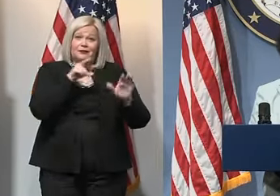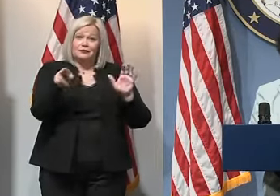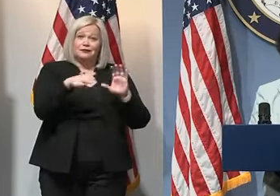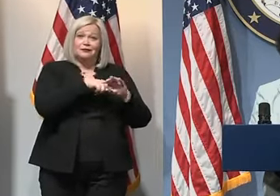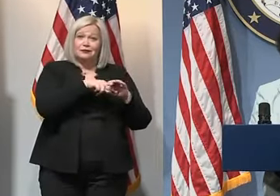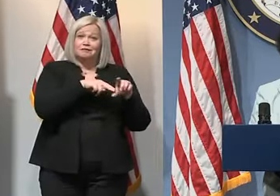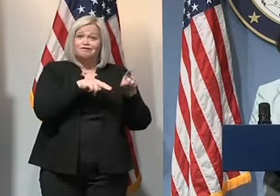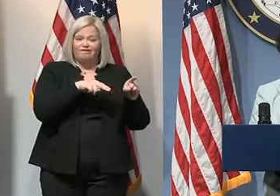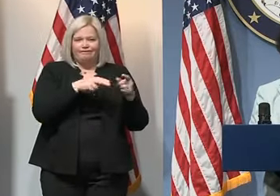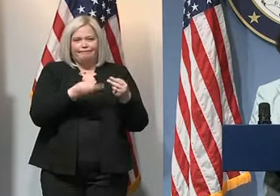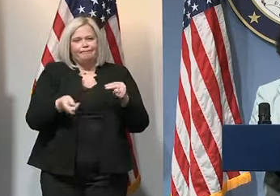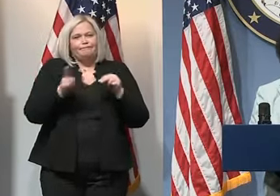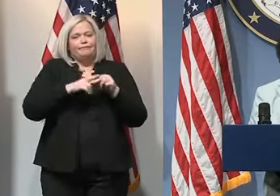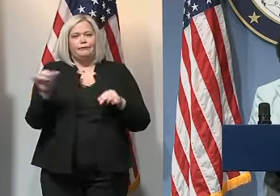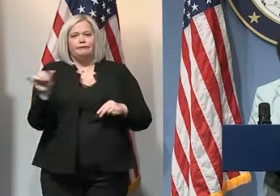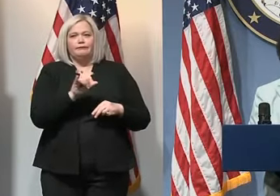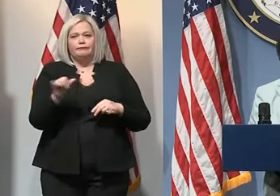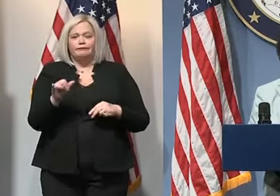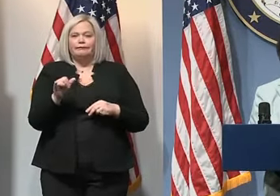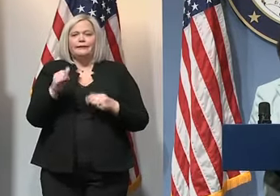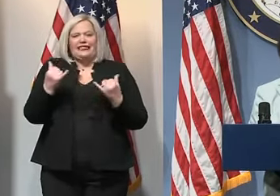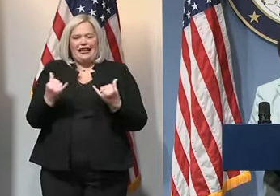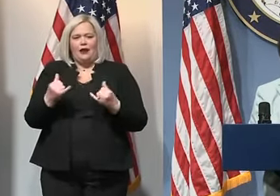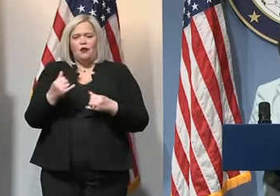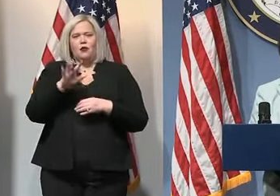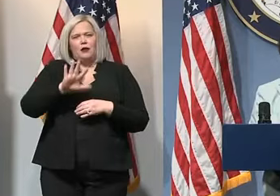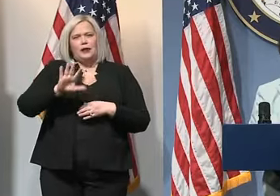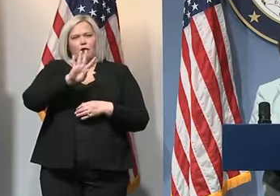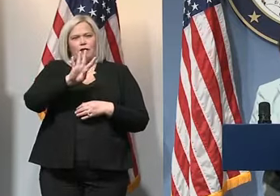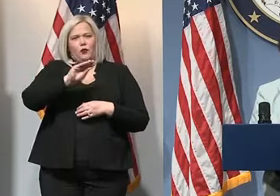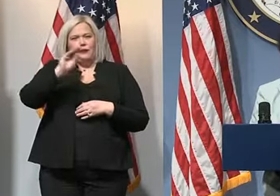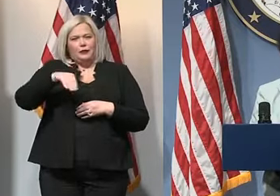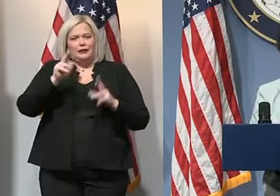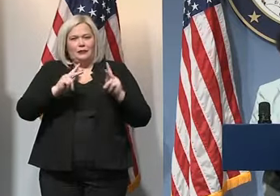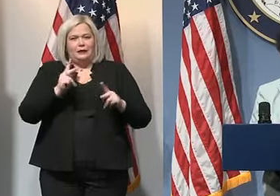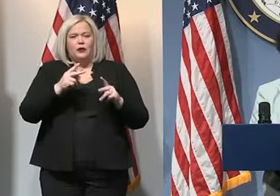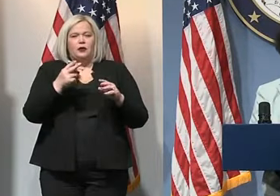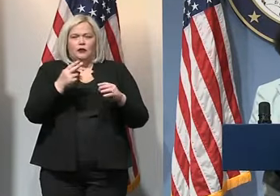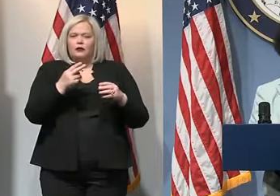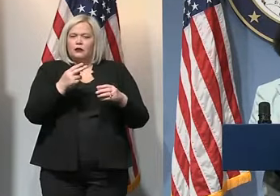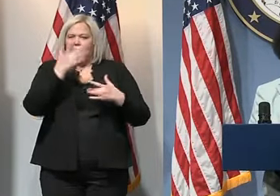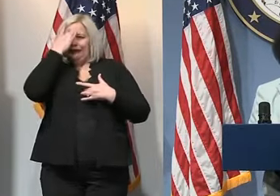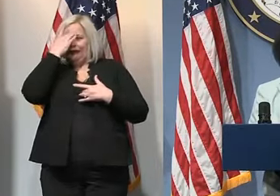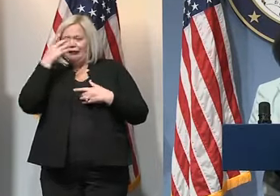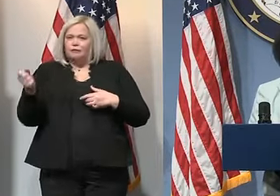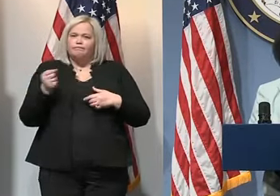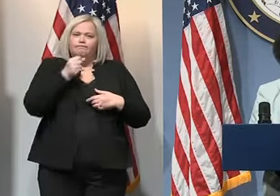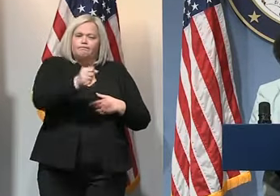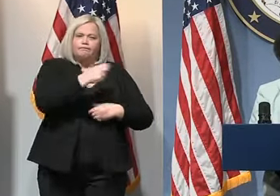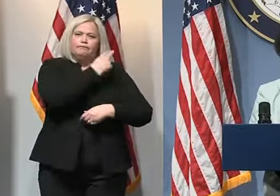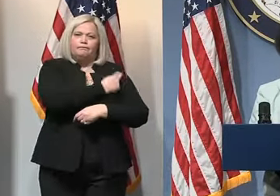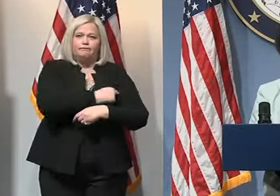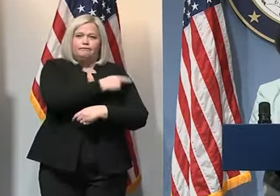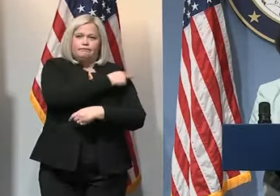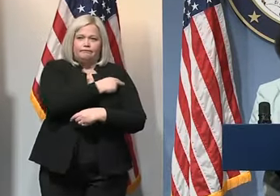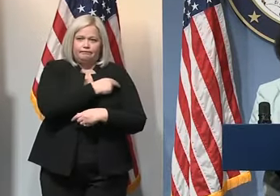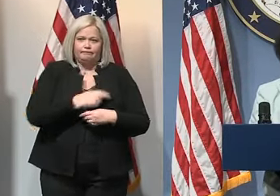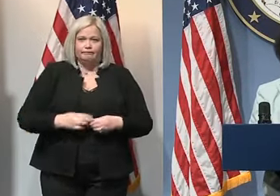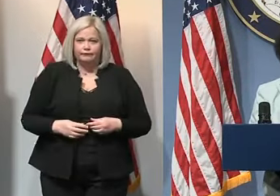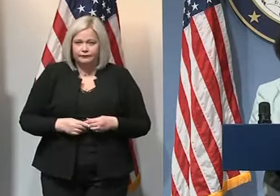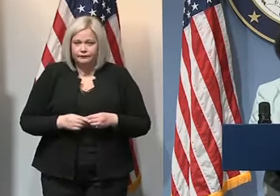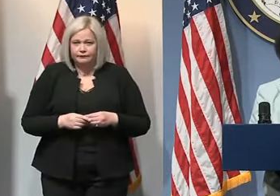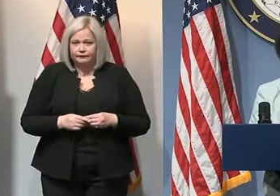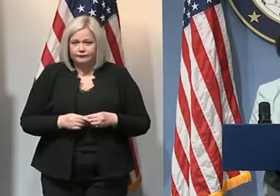percent of inpatient beds are being used to take care of patients who have COVID-19. We are also identifying